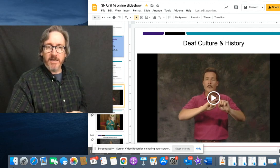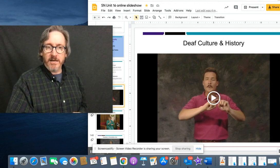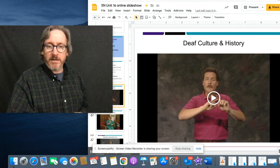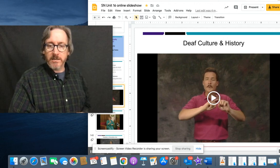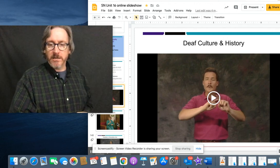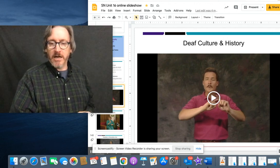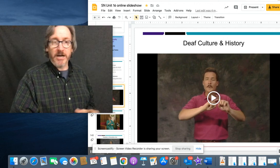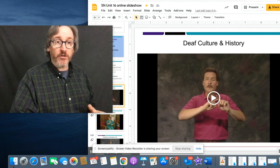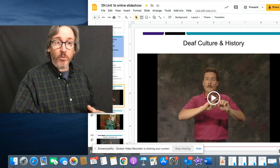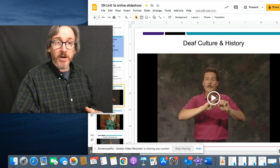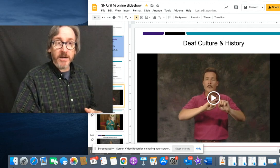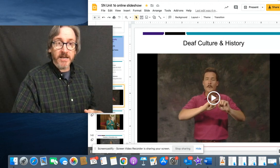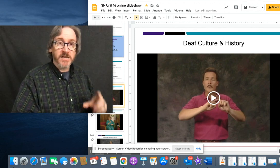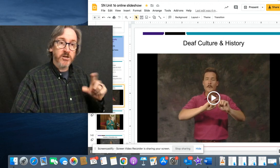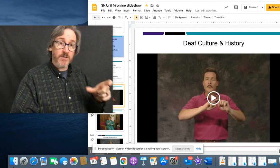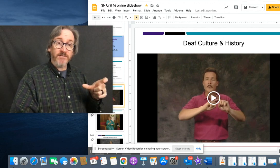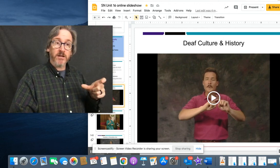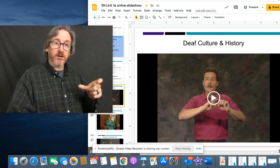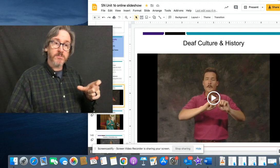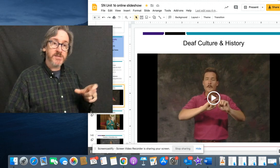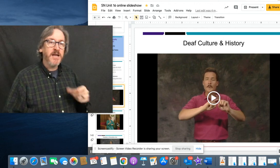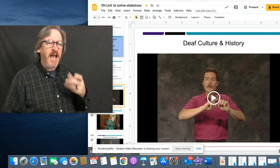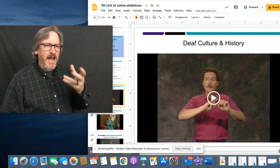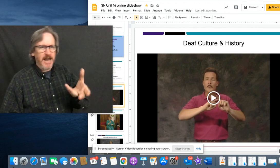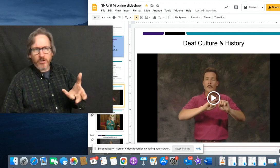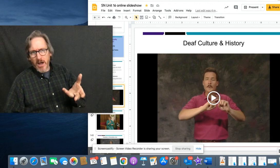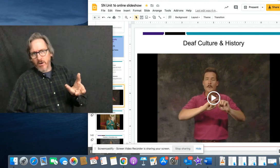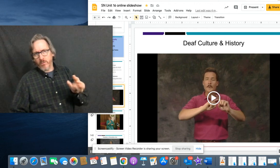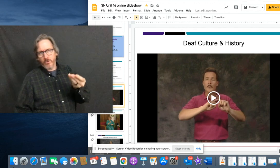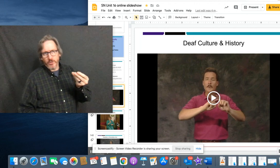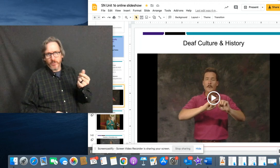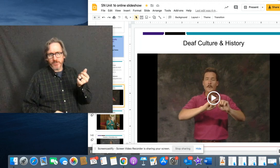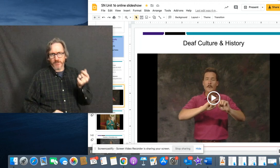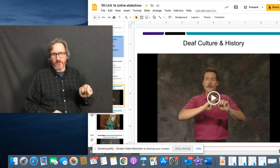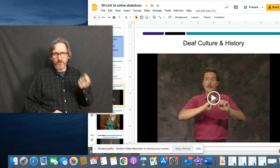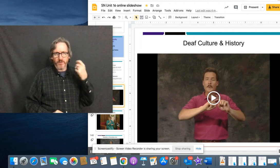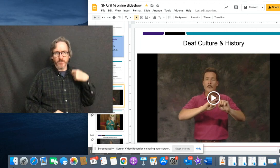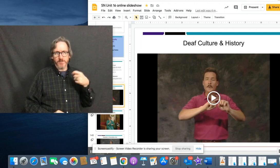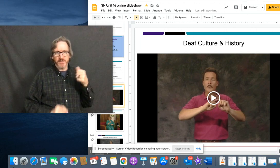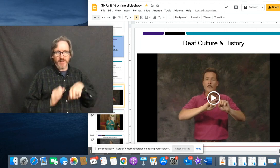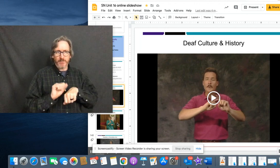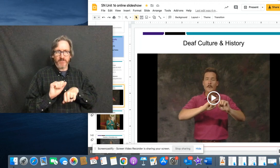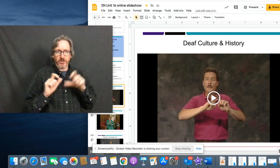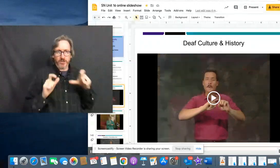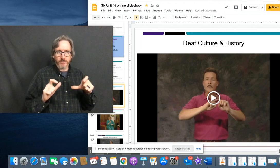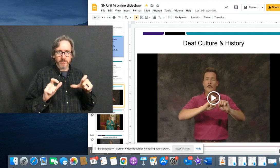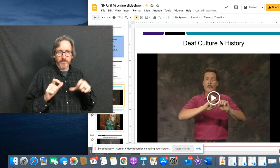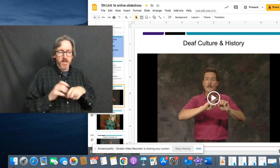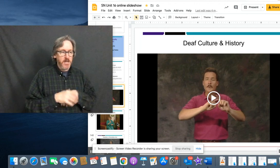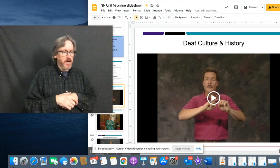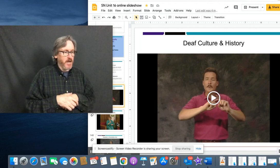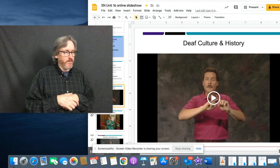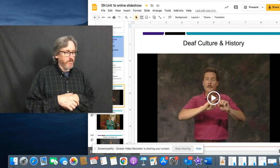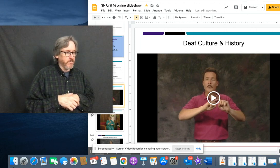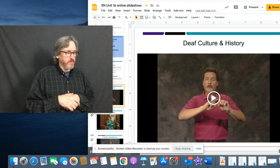Another one is travel alarms. I don't know how you use your phone if you use the vibrate function.